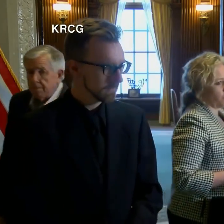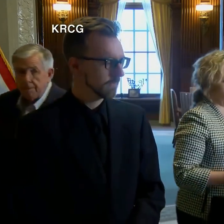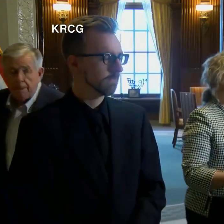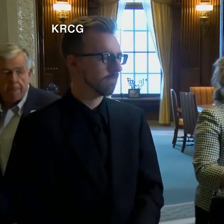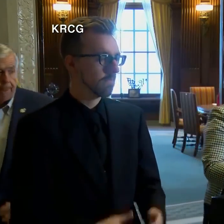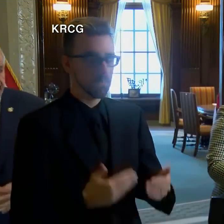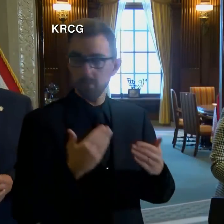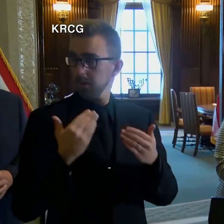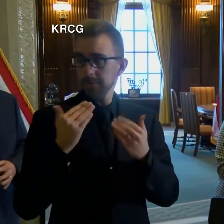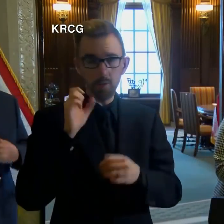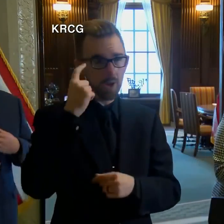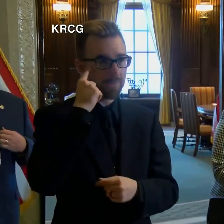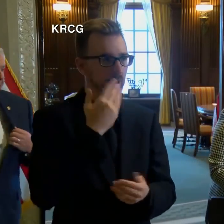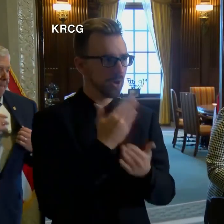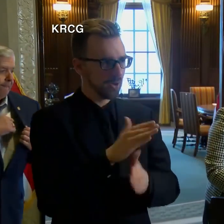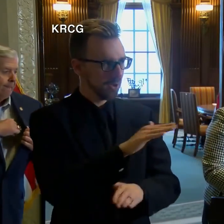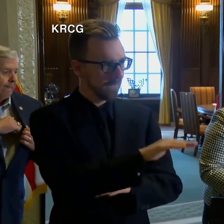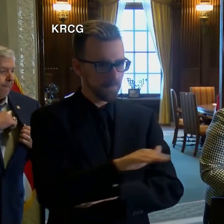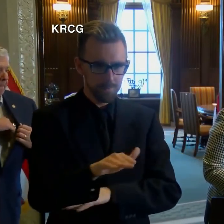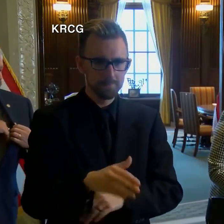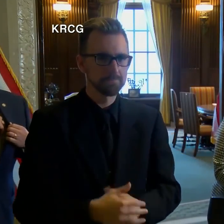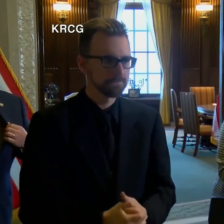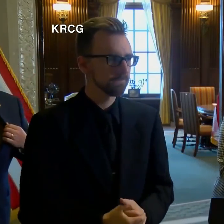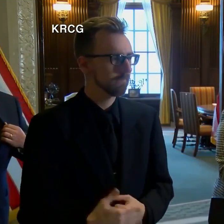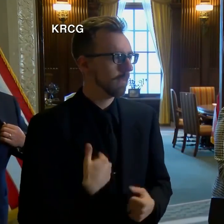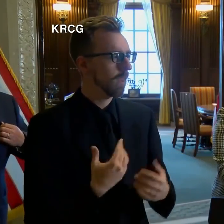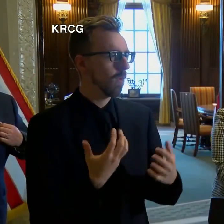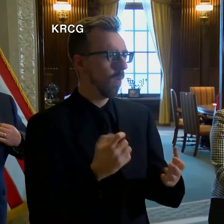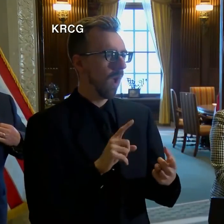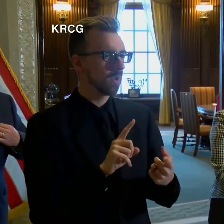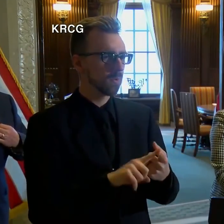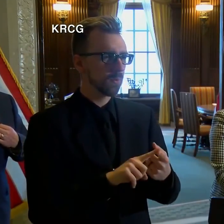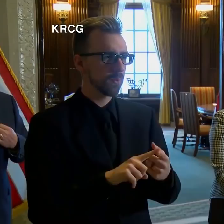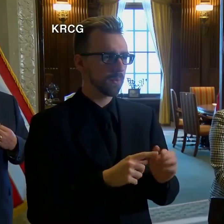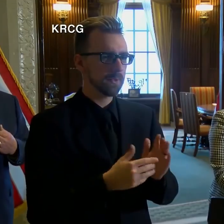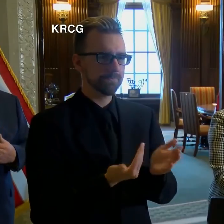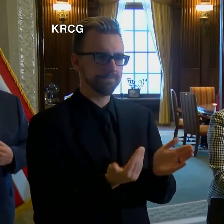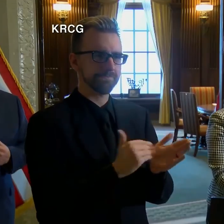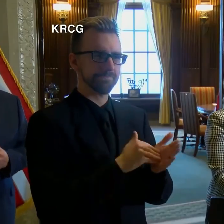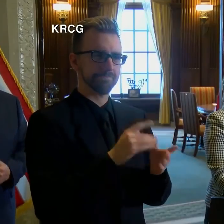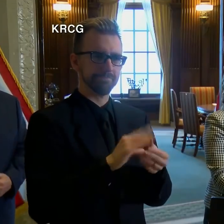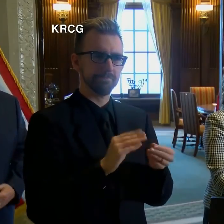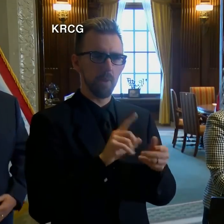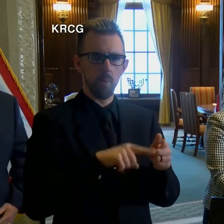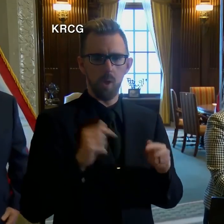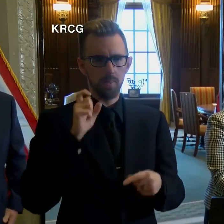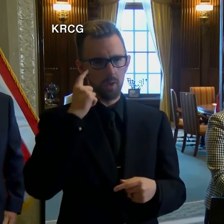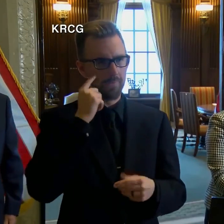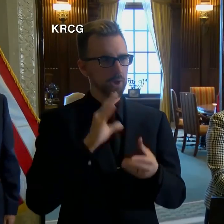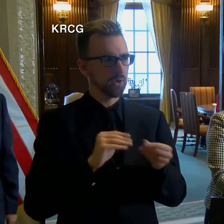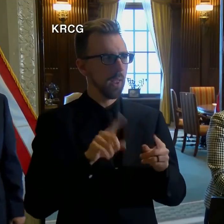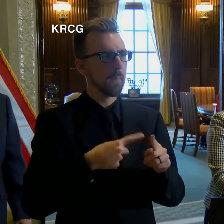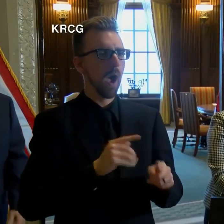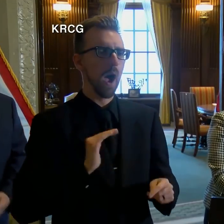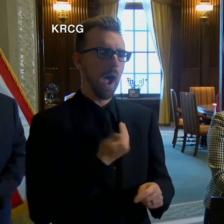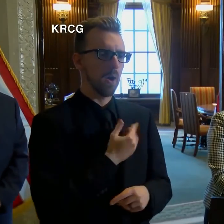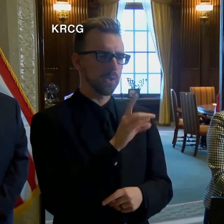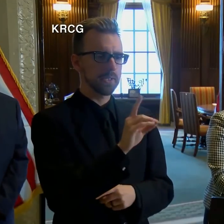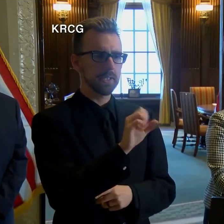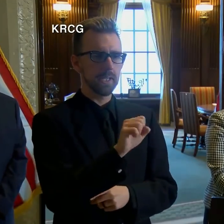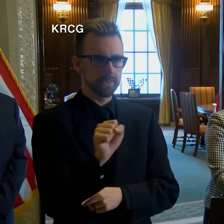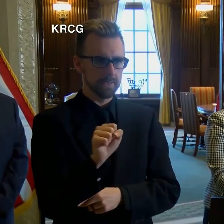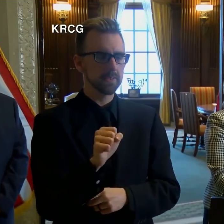Thank you, Governor. Good afternoon. I just want to reiterate what Governor Parson said as far as our Department of Social